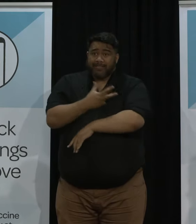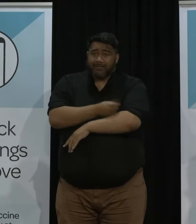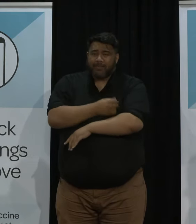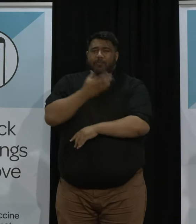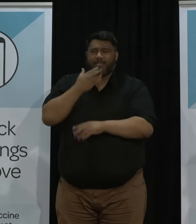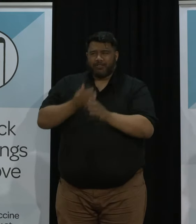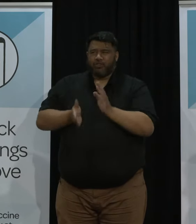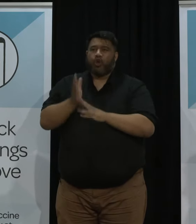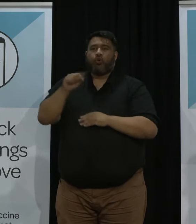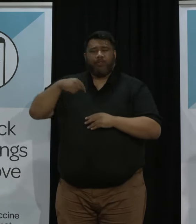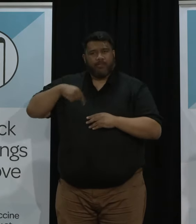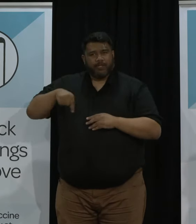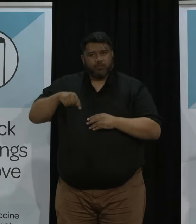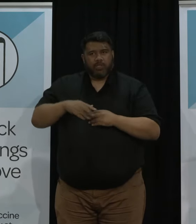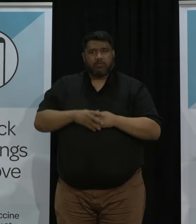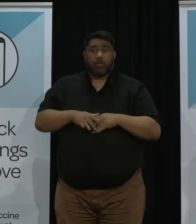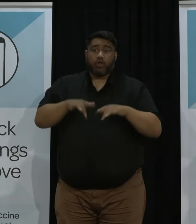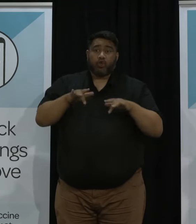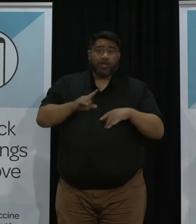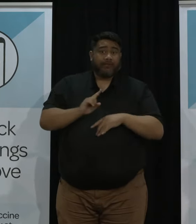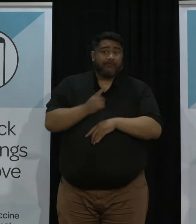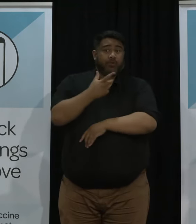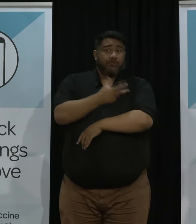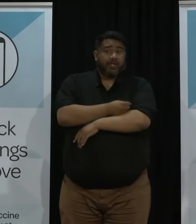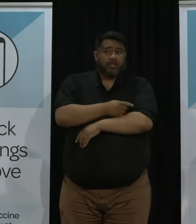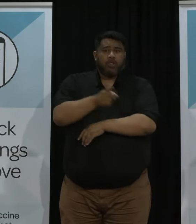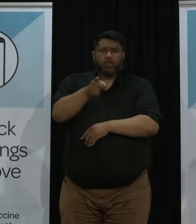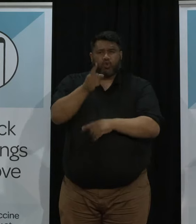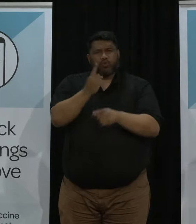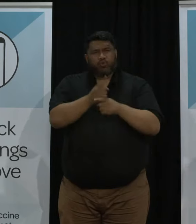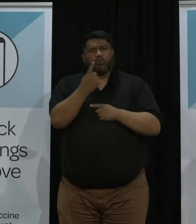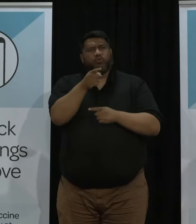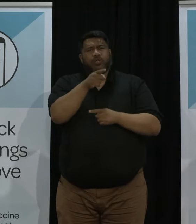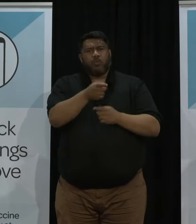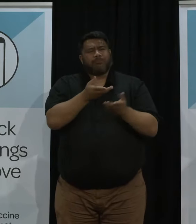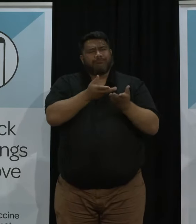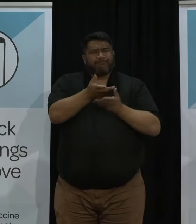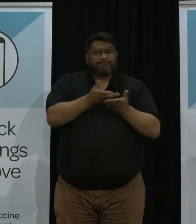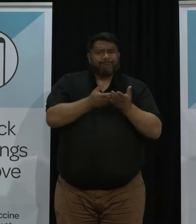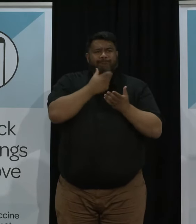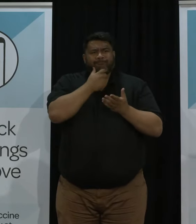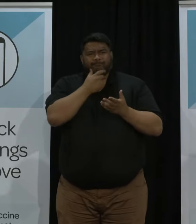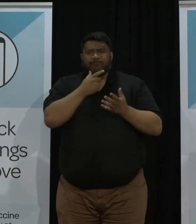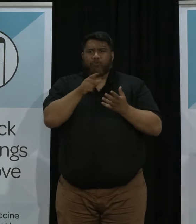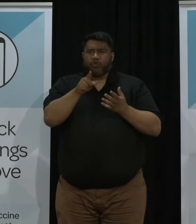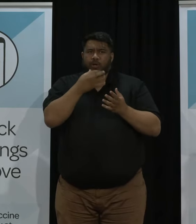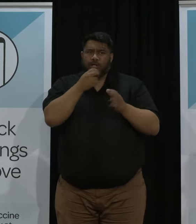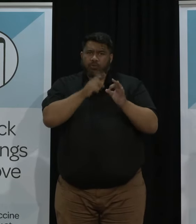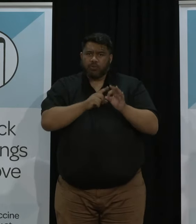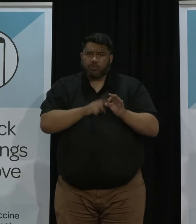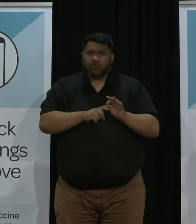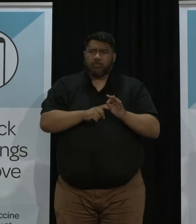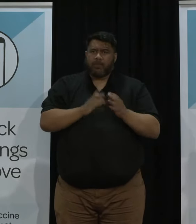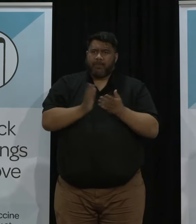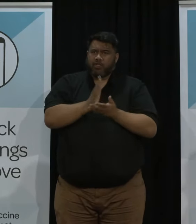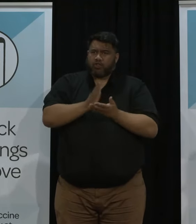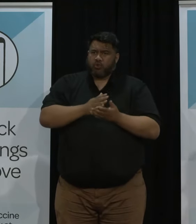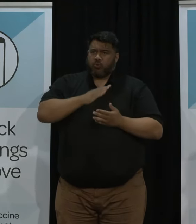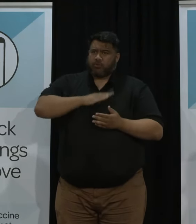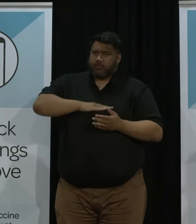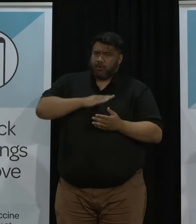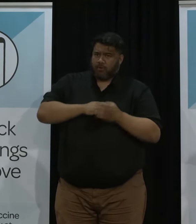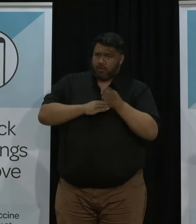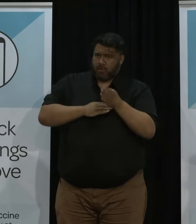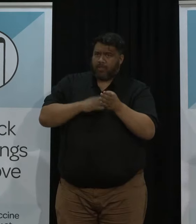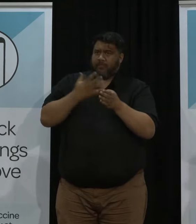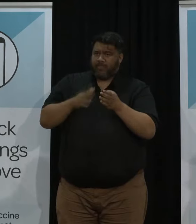yet had your first please talk to someone who has Reach out Make sure you're having your questions answered It's the number one thing you can